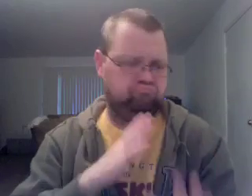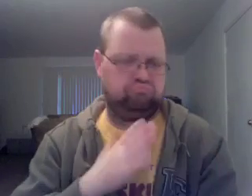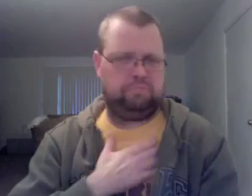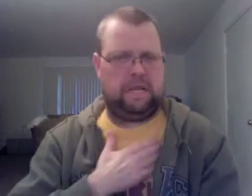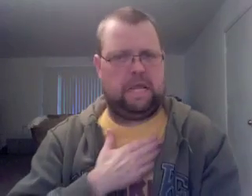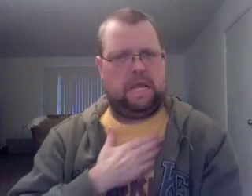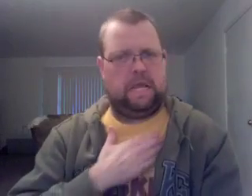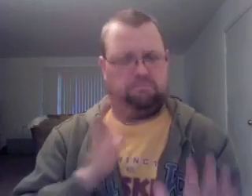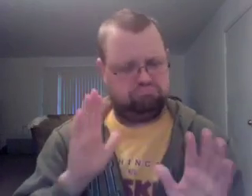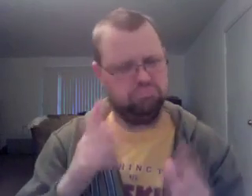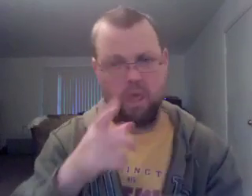role.